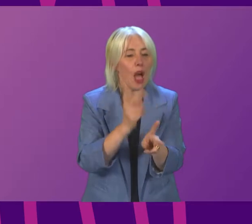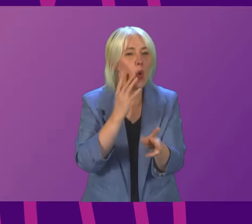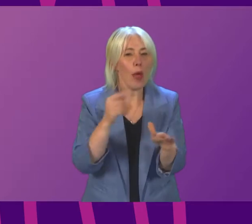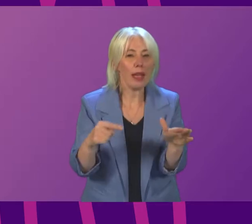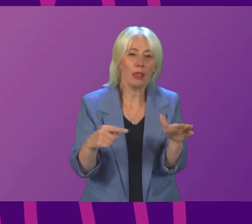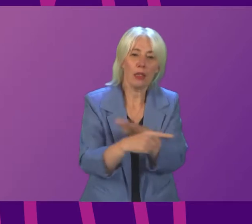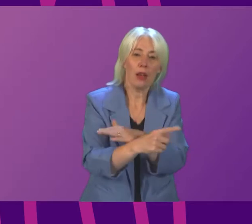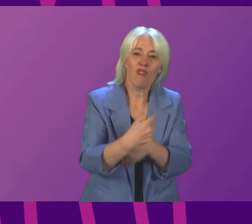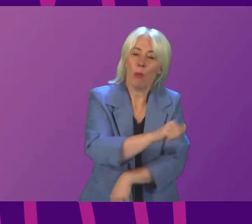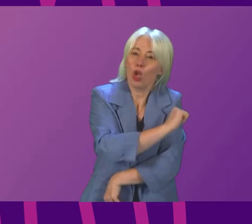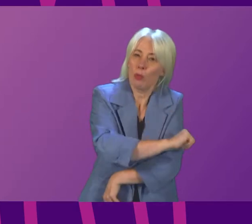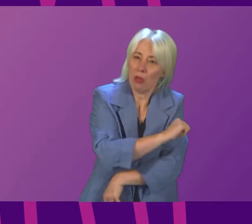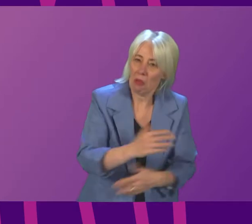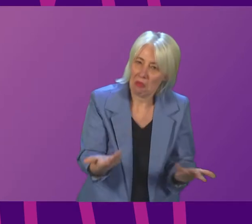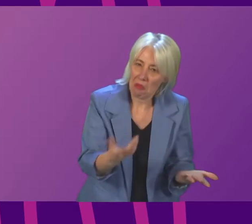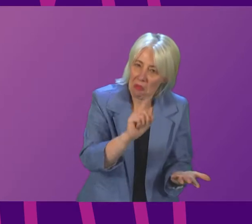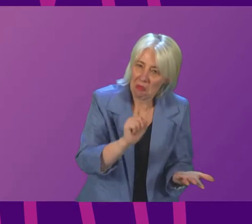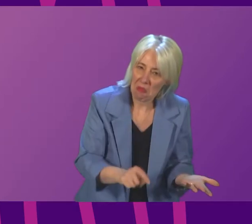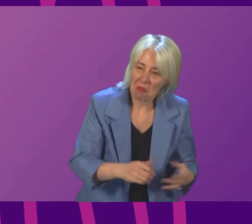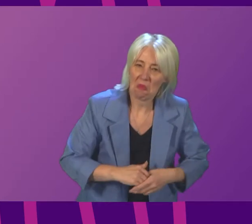hospital? Cabinet Secretary.